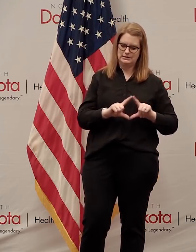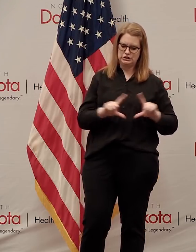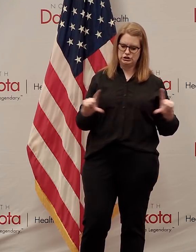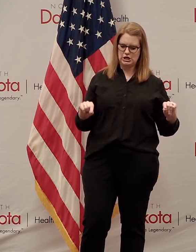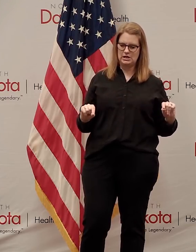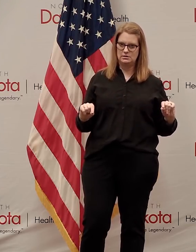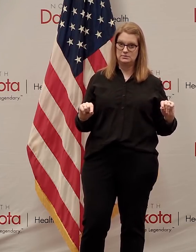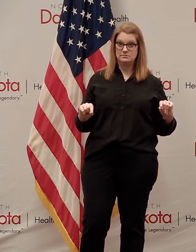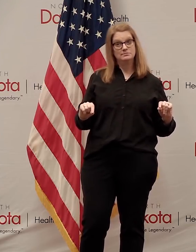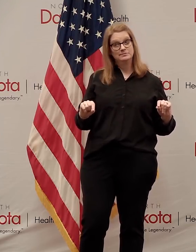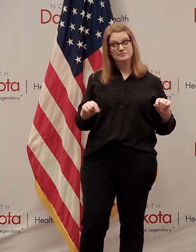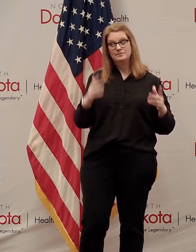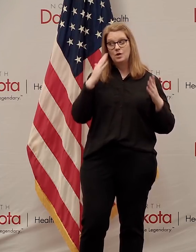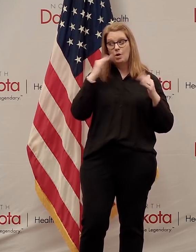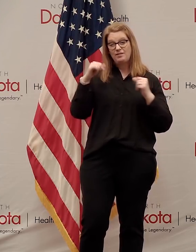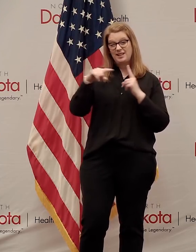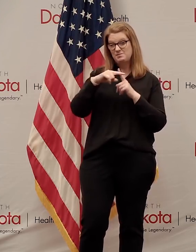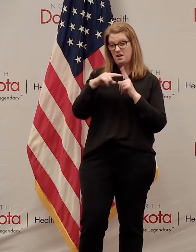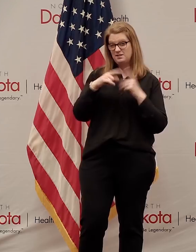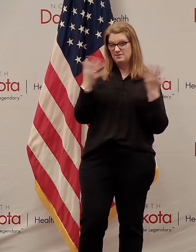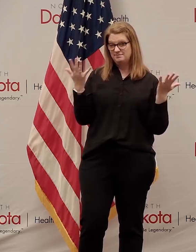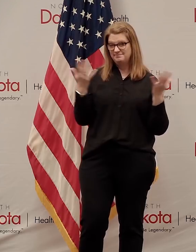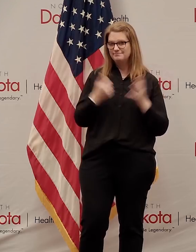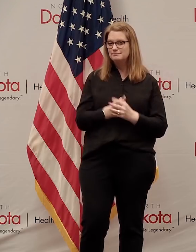a good piece of news for people.